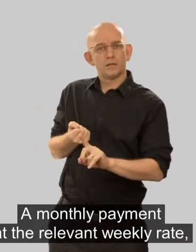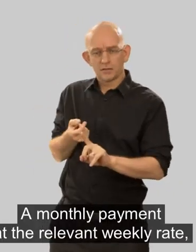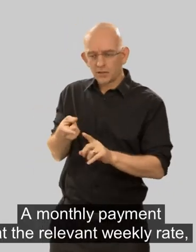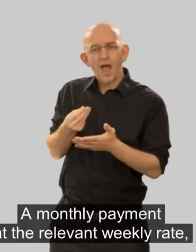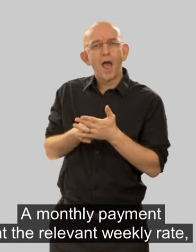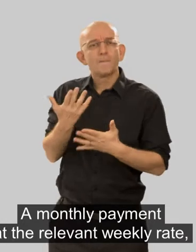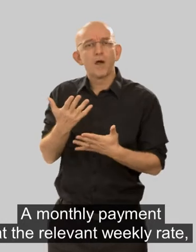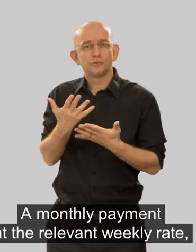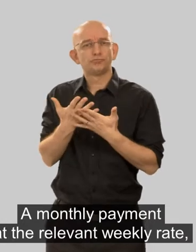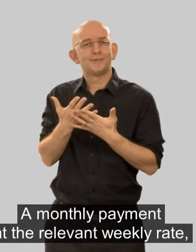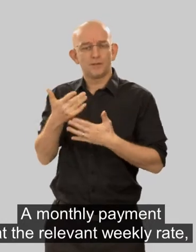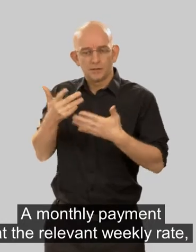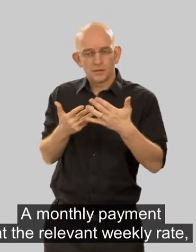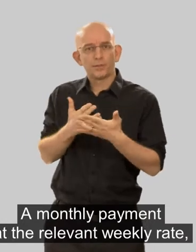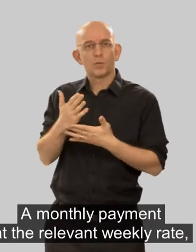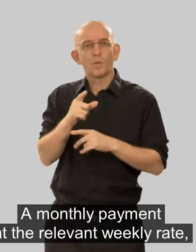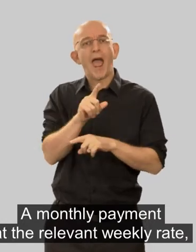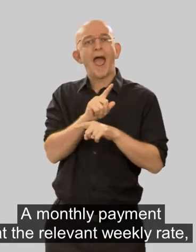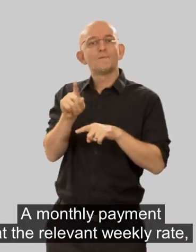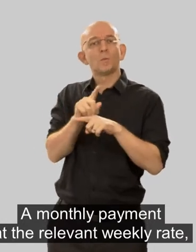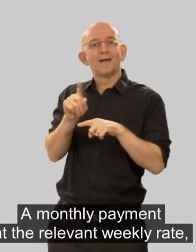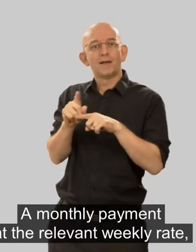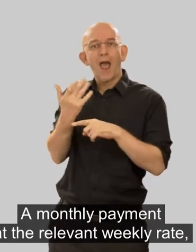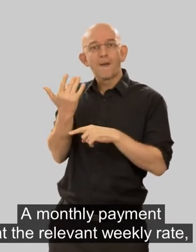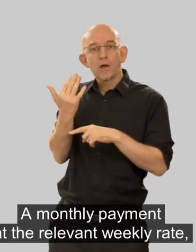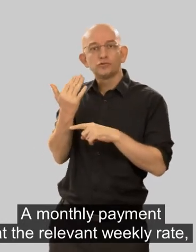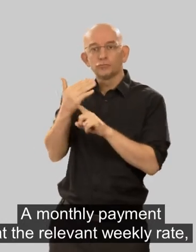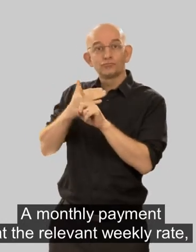a monthly payment at the relevant weekly rate